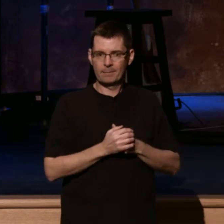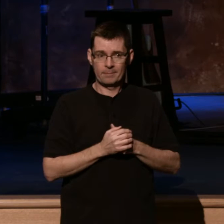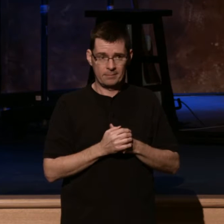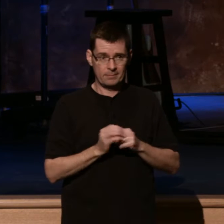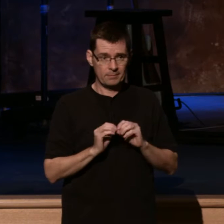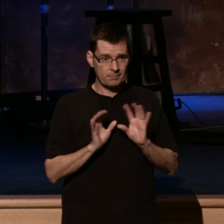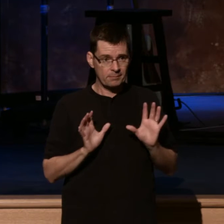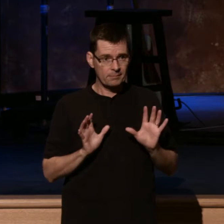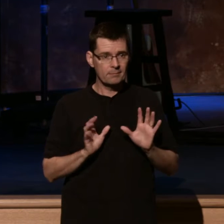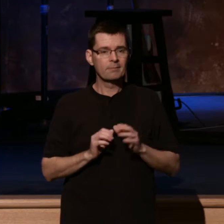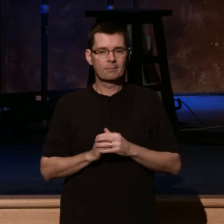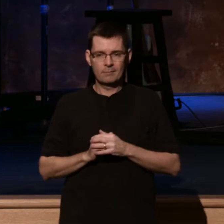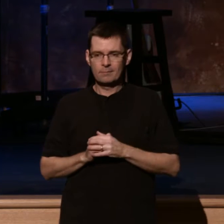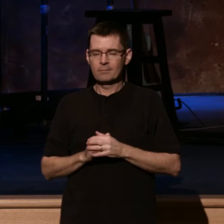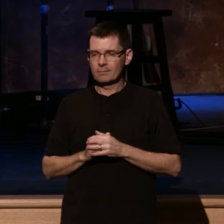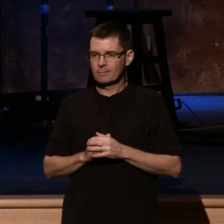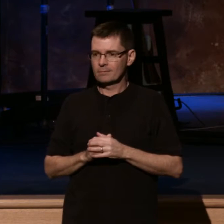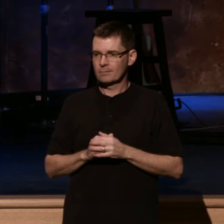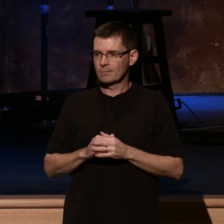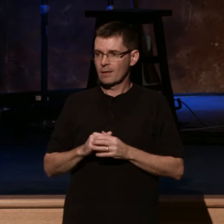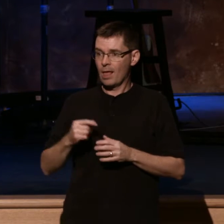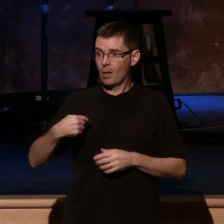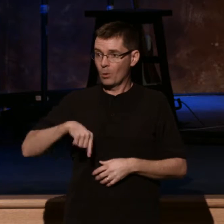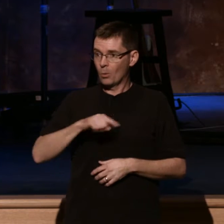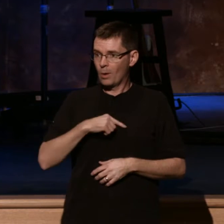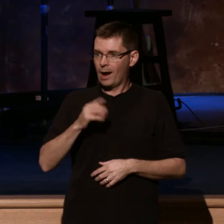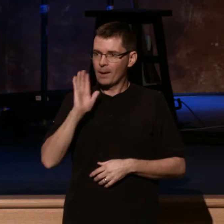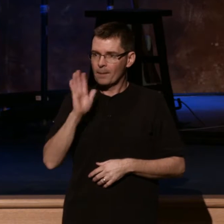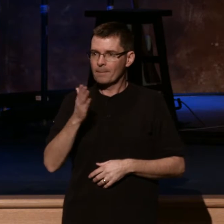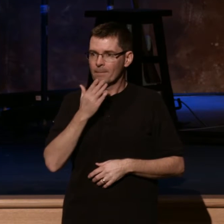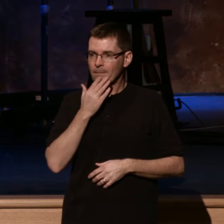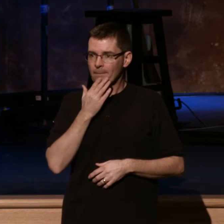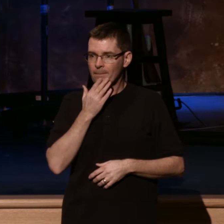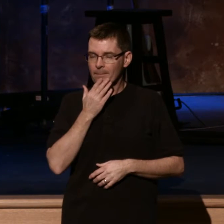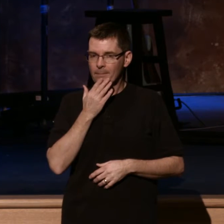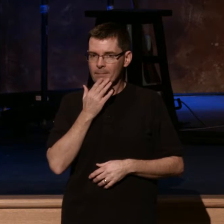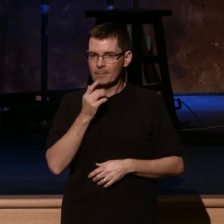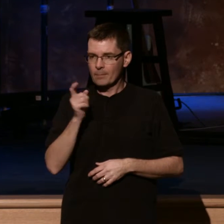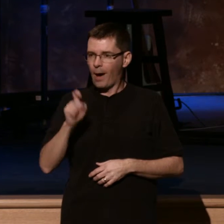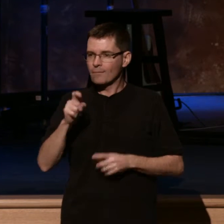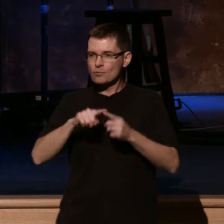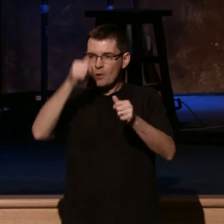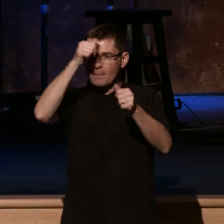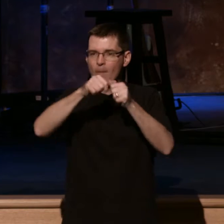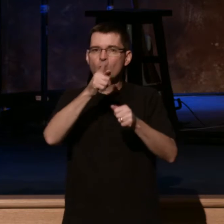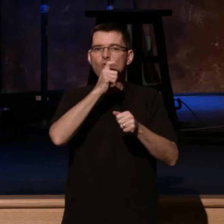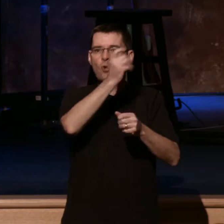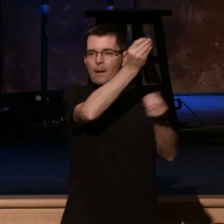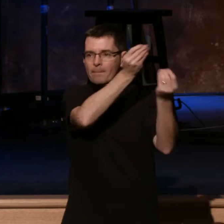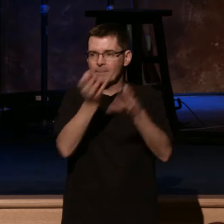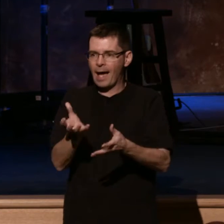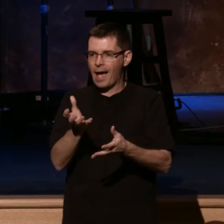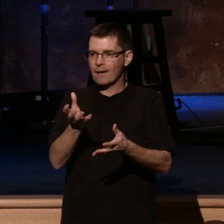You see, I think our chances of revival would be much greater if we didn't care who got the credit for it, right? I mean, let's just say revival came